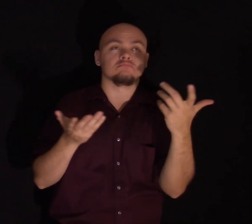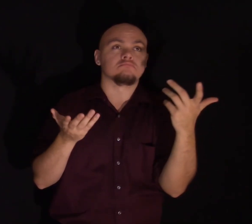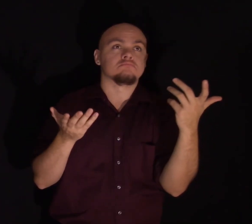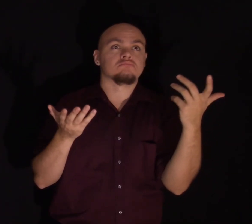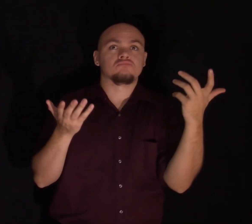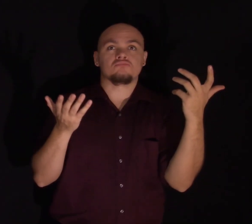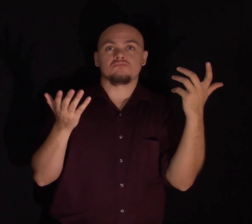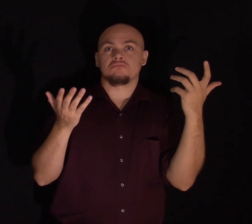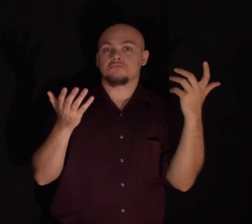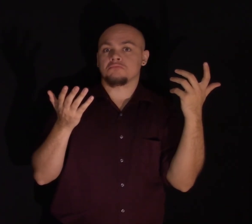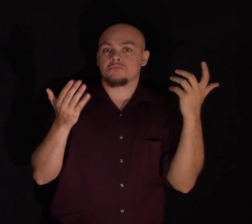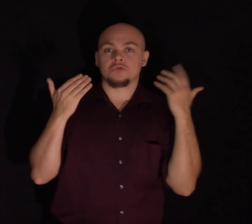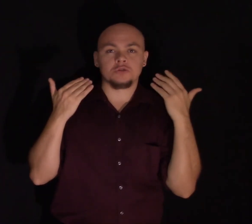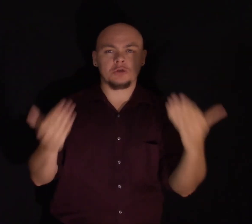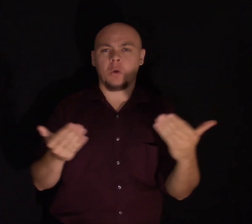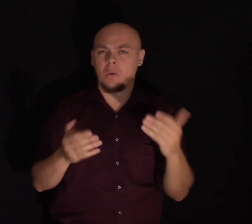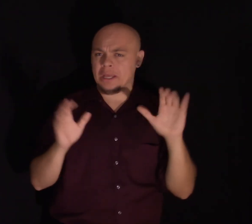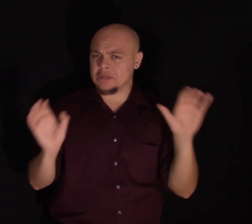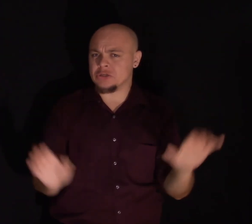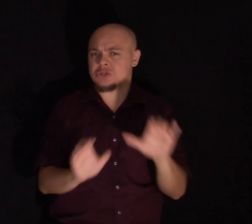just get on and do it.